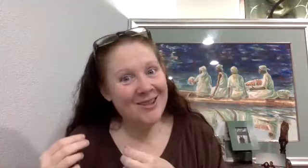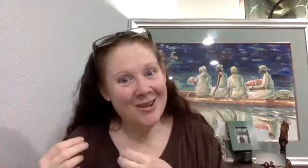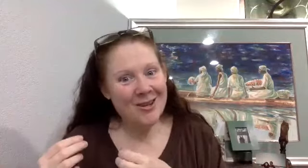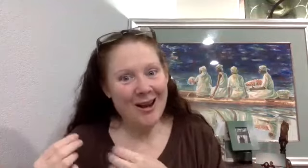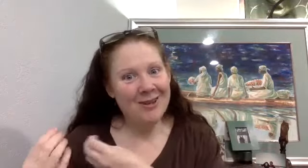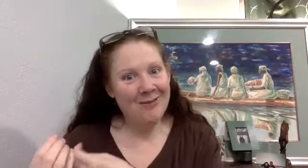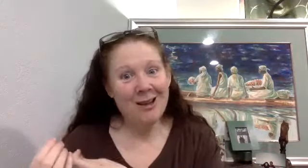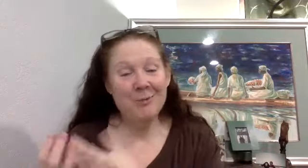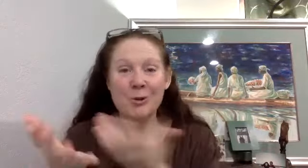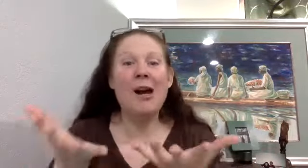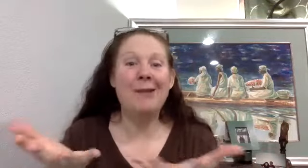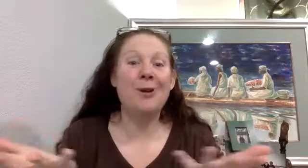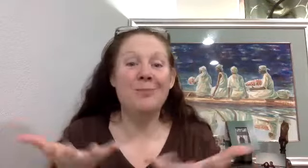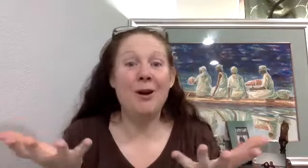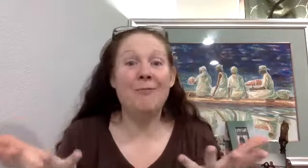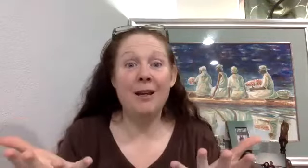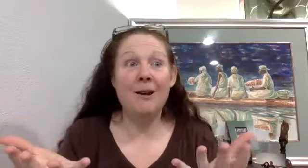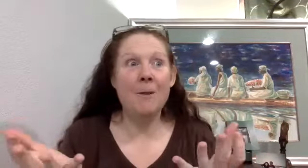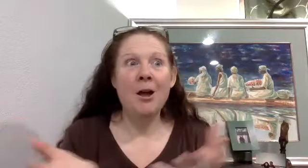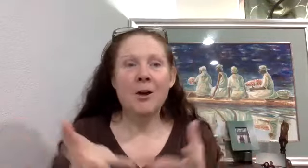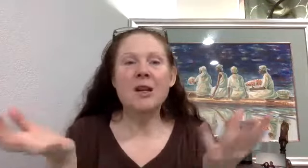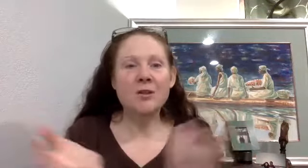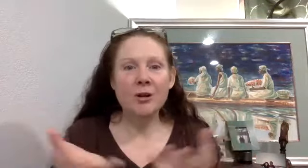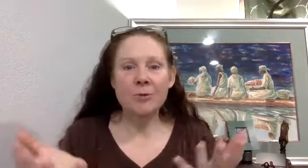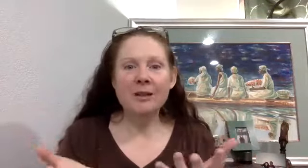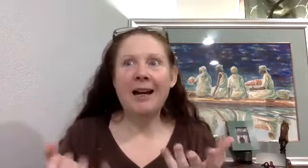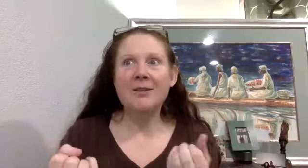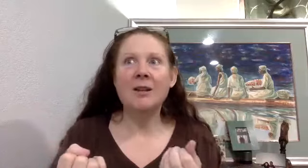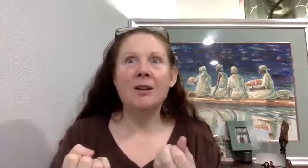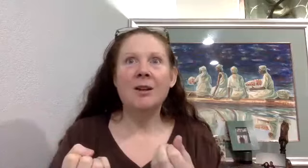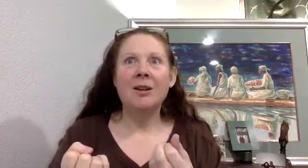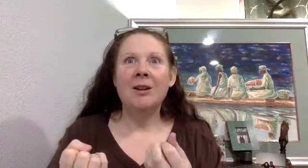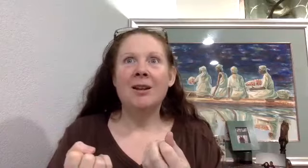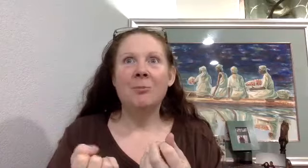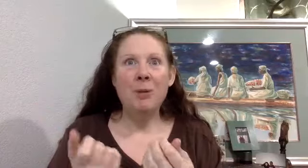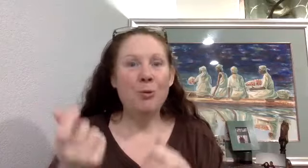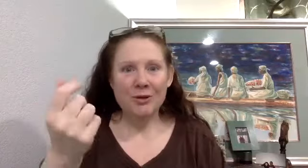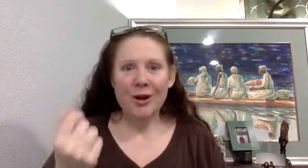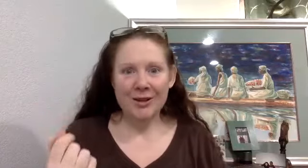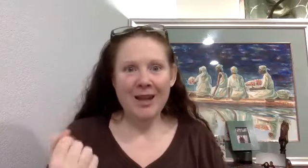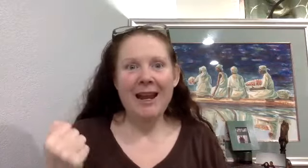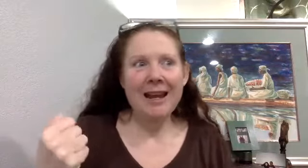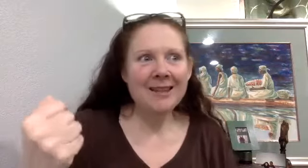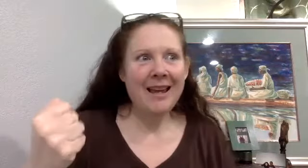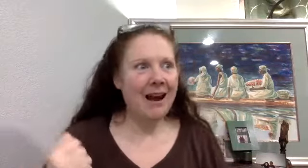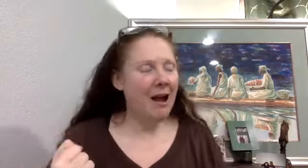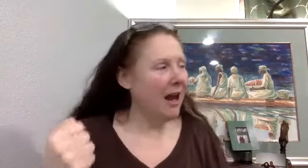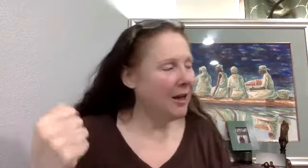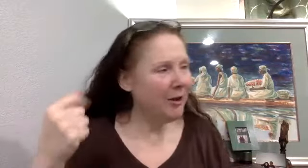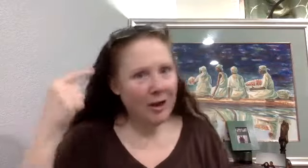skill that I've developed. This is why I want to be on video because I started realizing people were starting to say, it's like, I couldn't